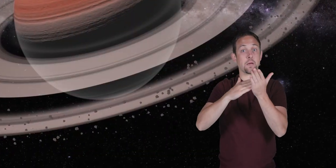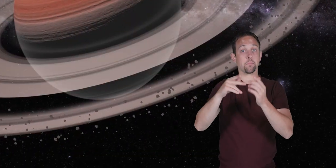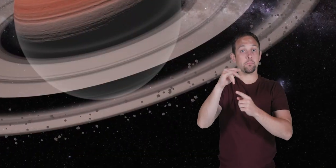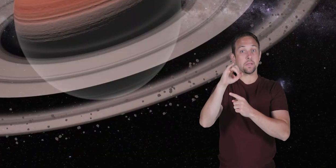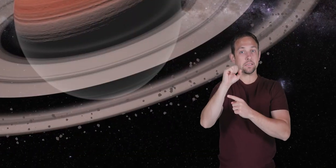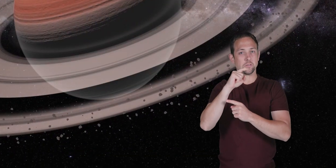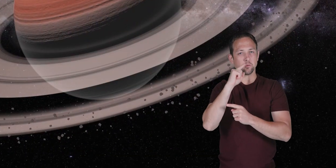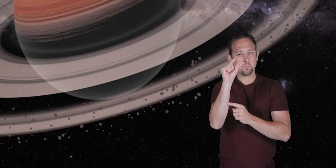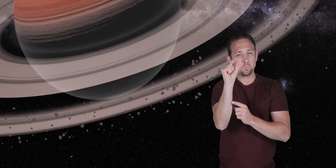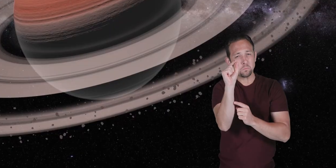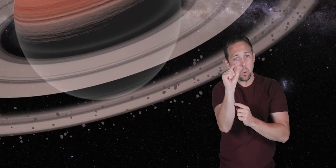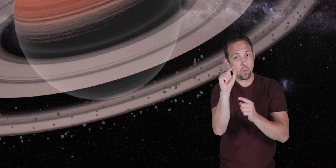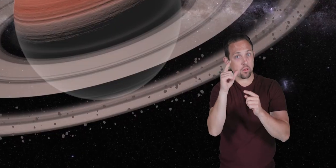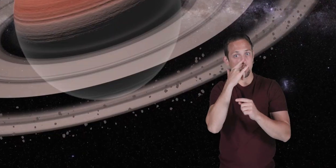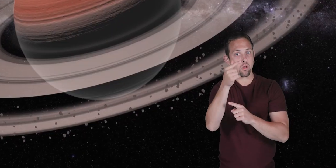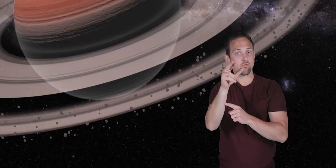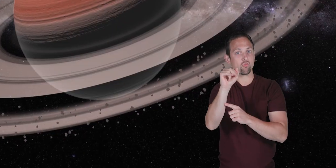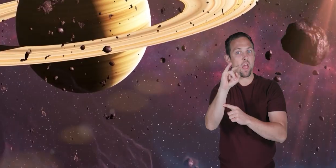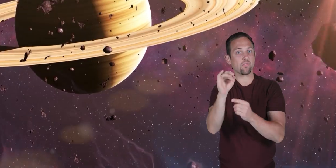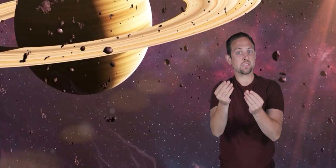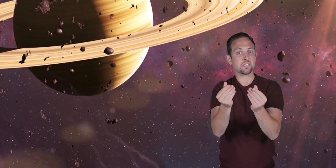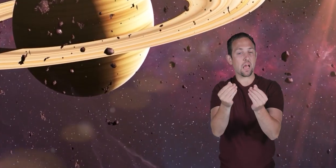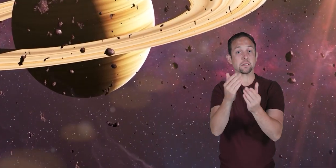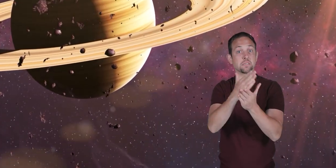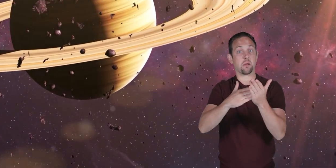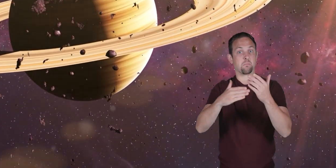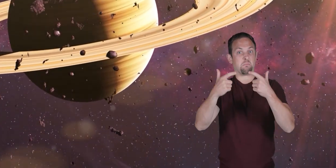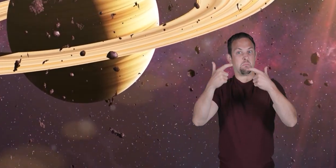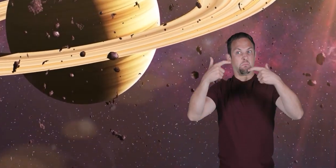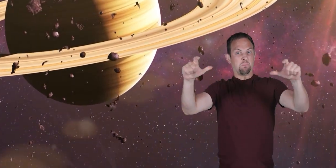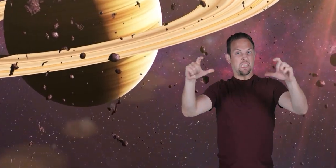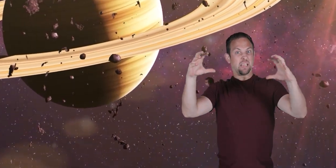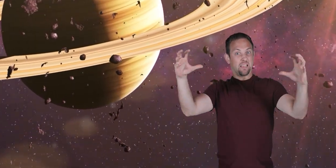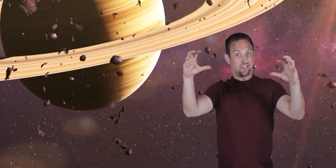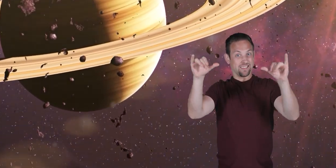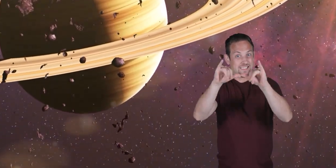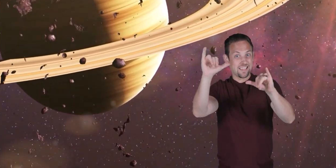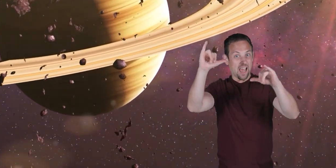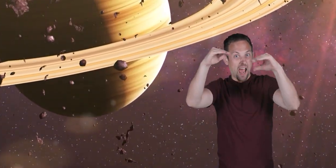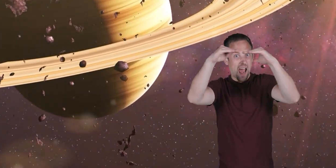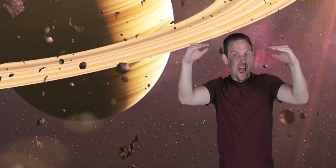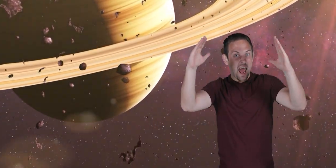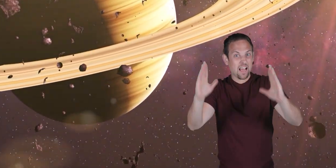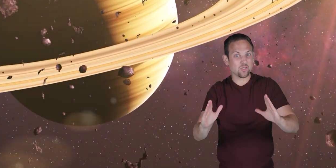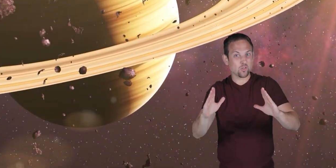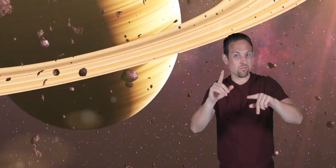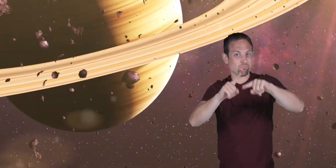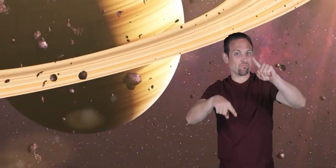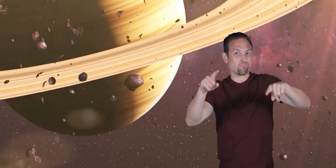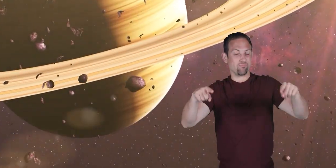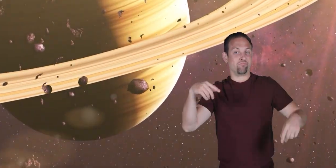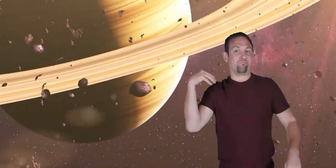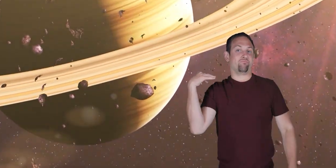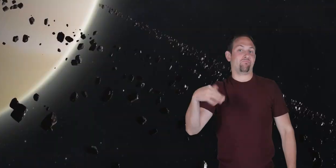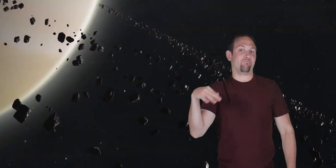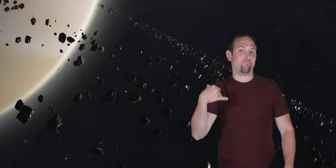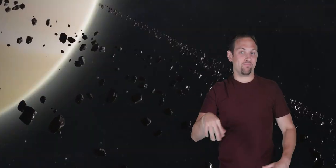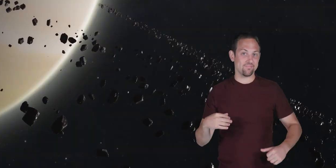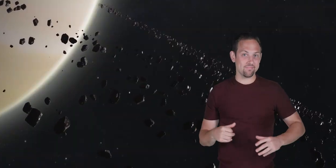tiny as grains of sand and others are as big as houses whoa they all